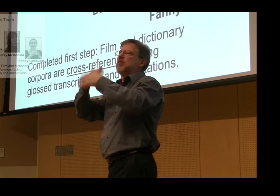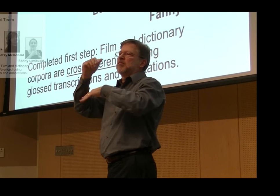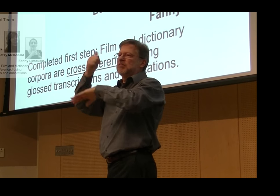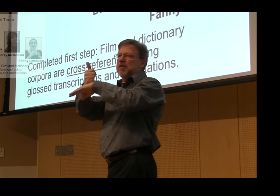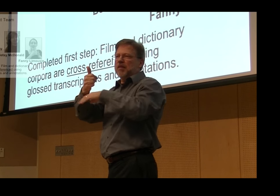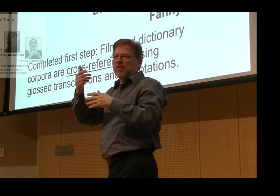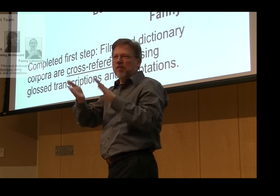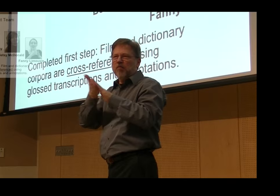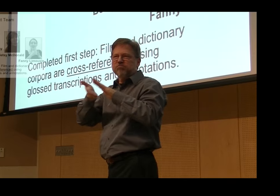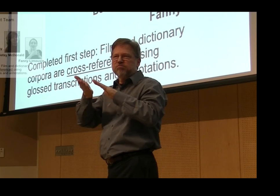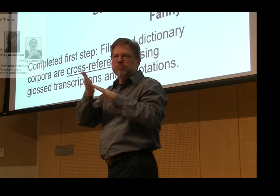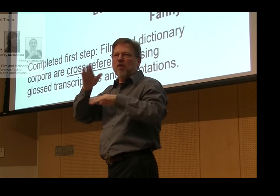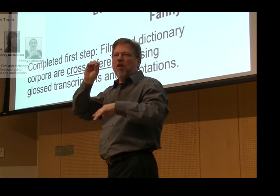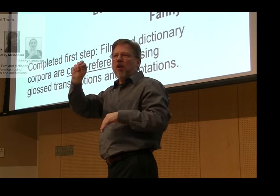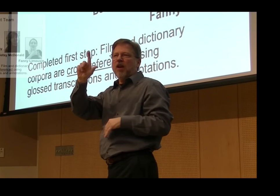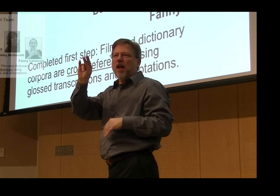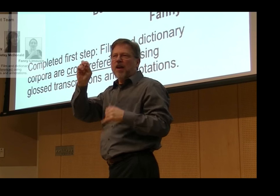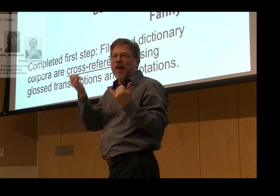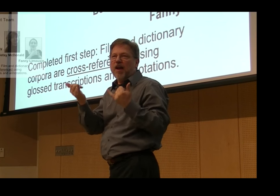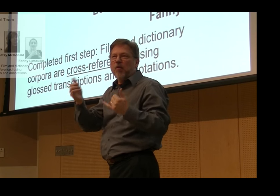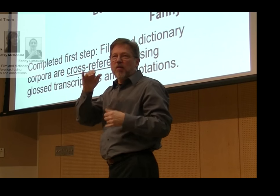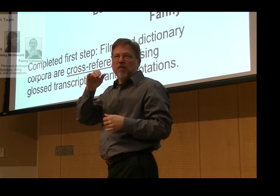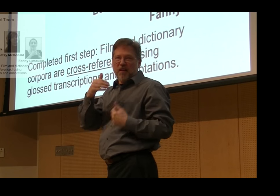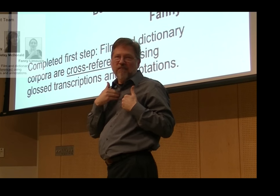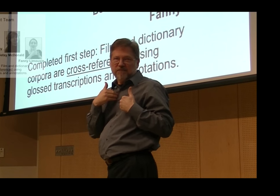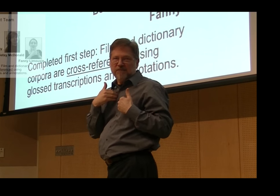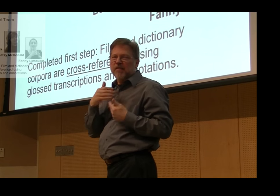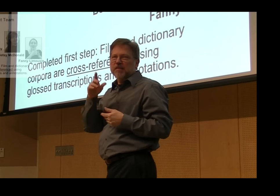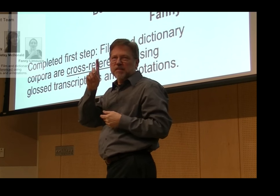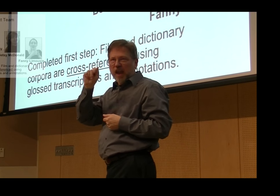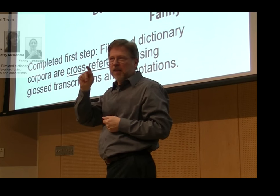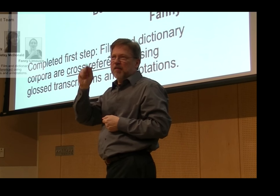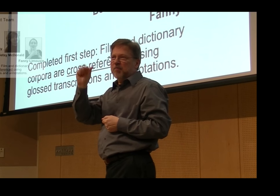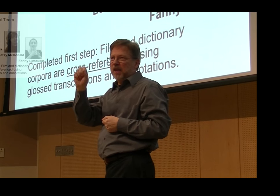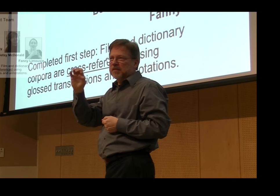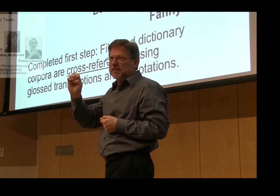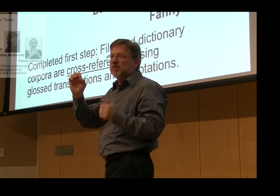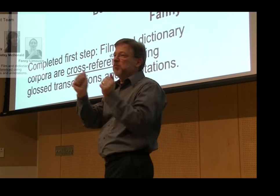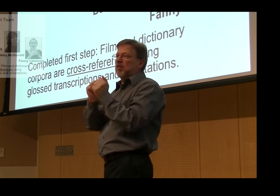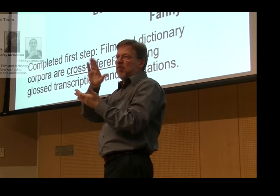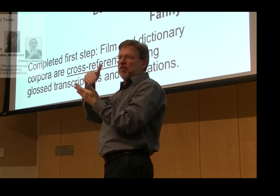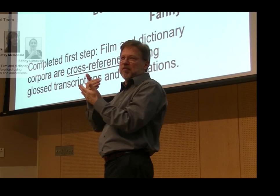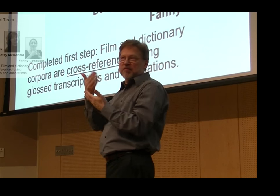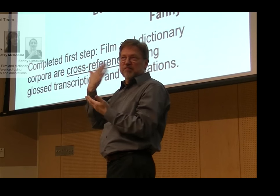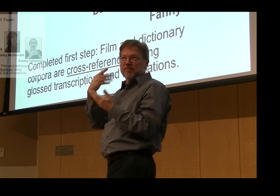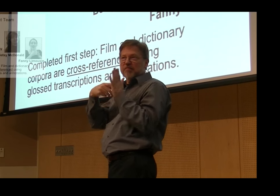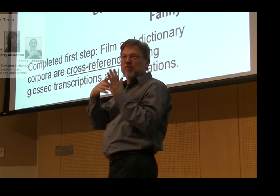He was our person who developed our online database, developing